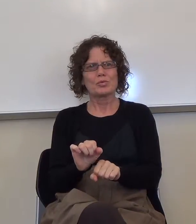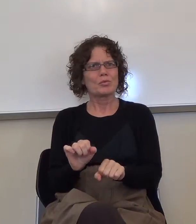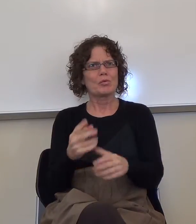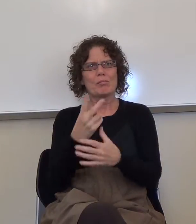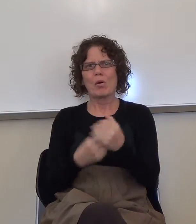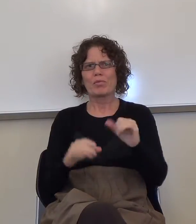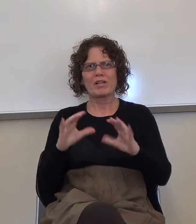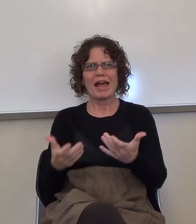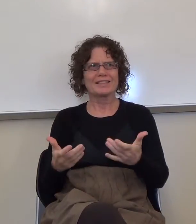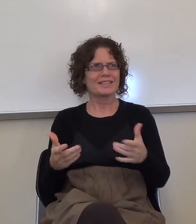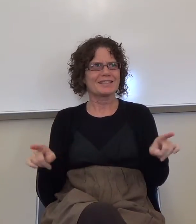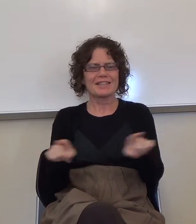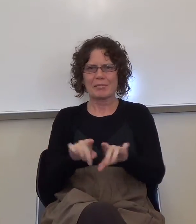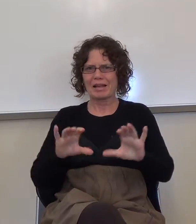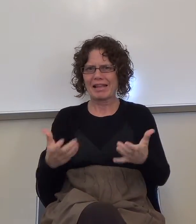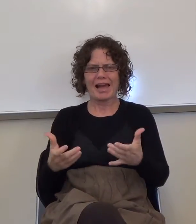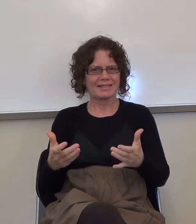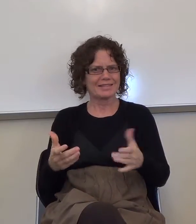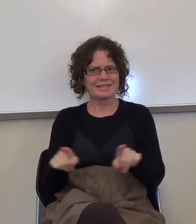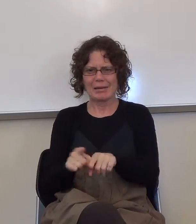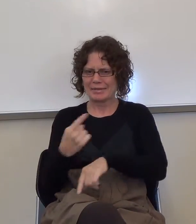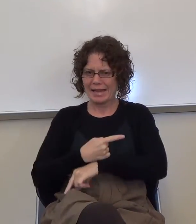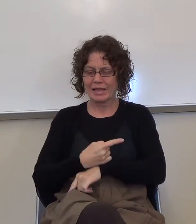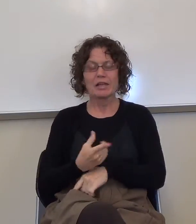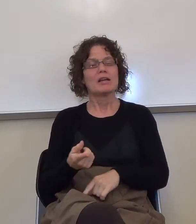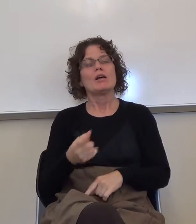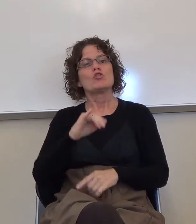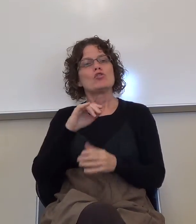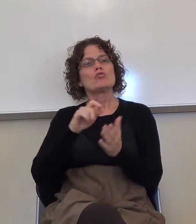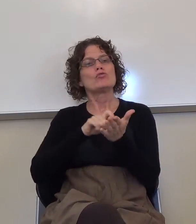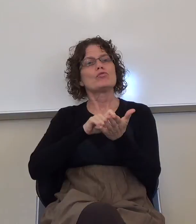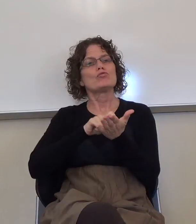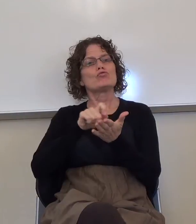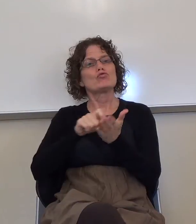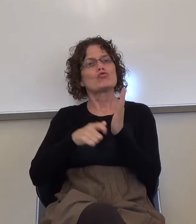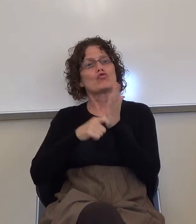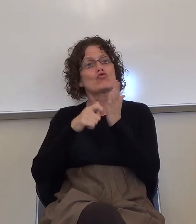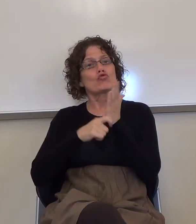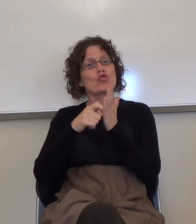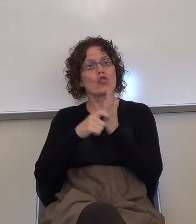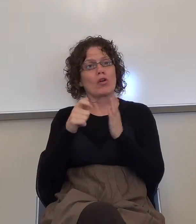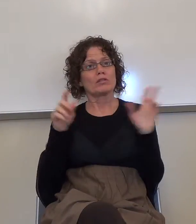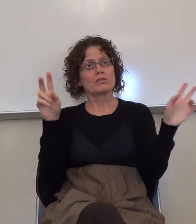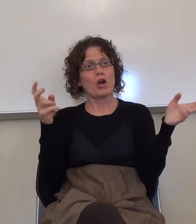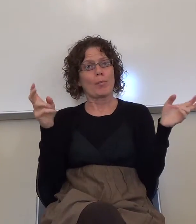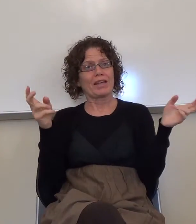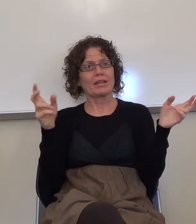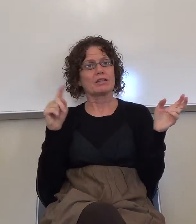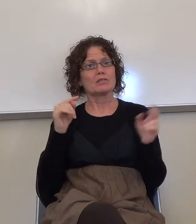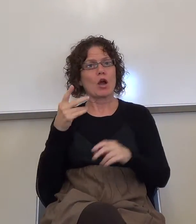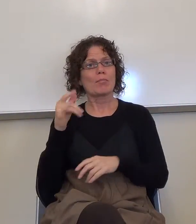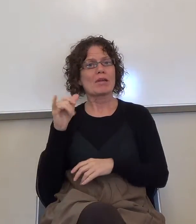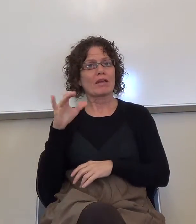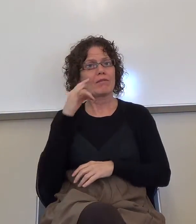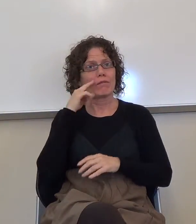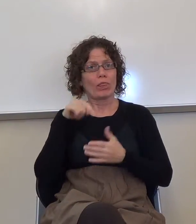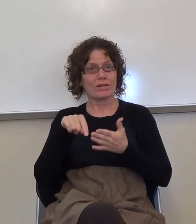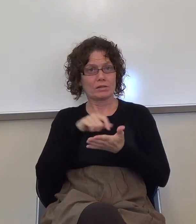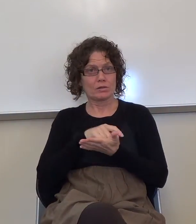Okay? The journal topic for this week. Remember, just so we are now on track,